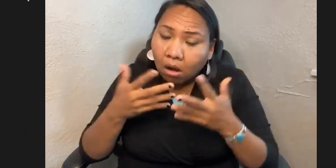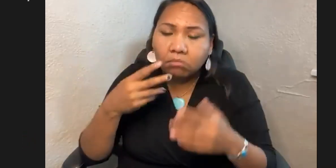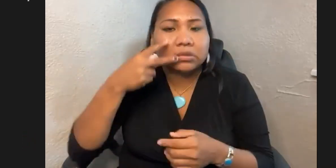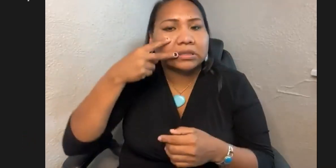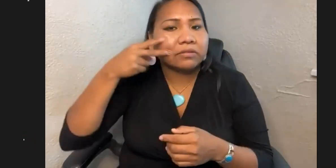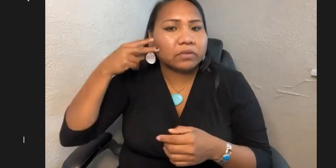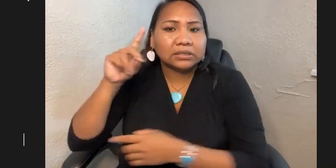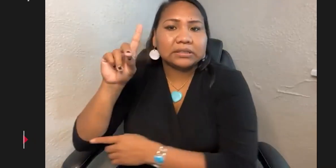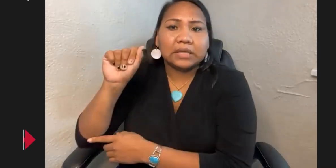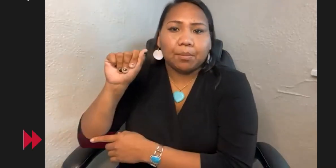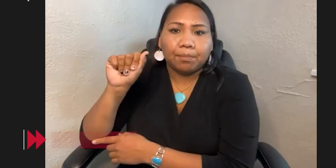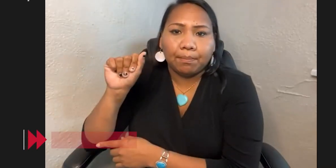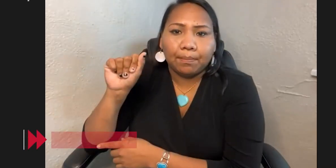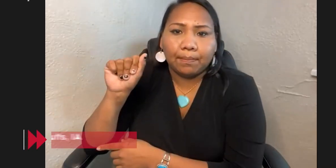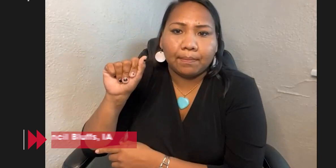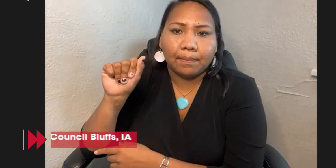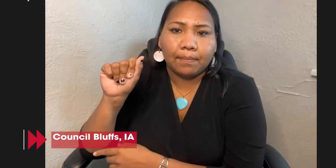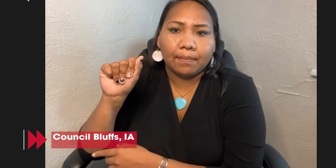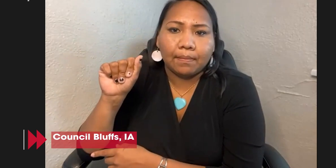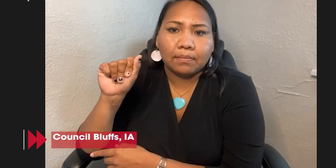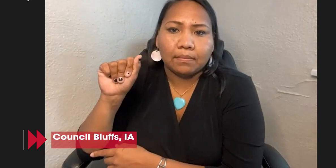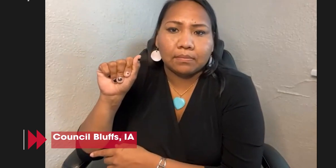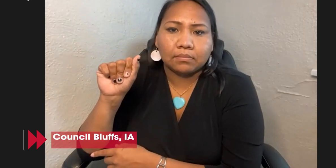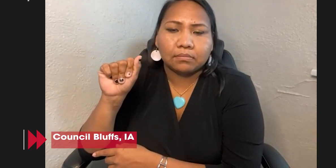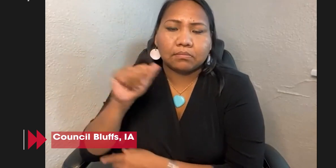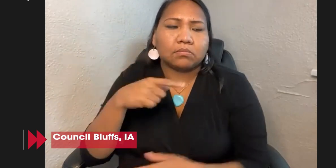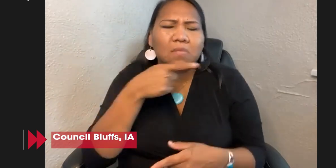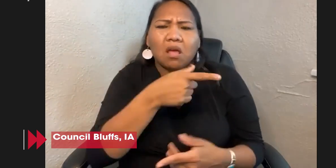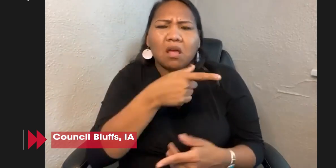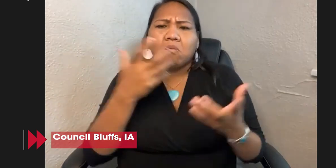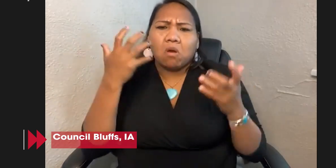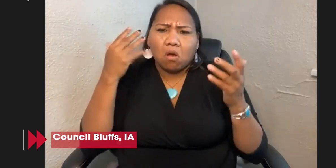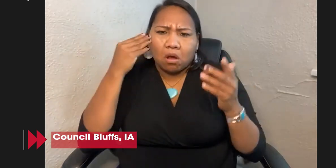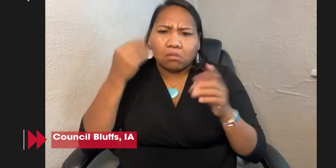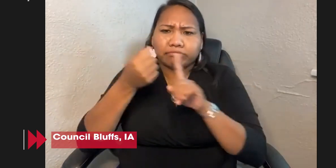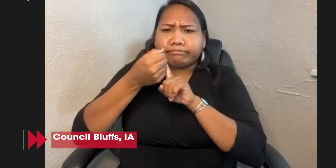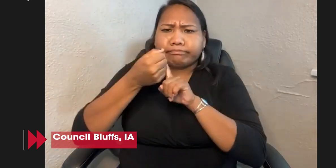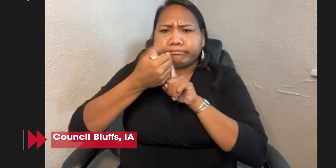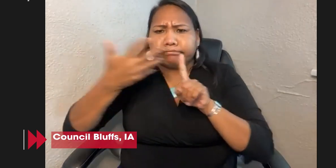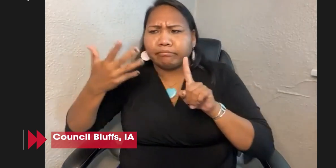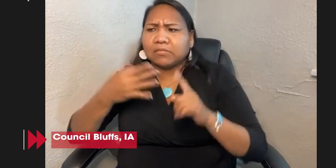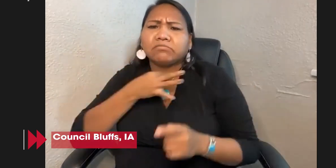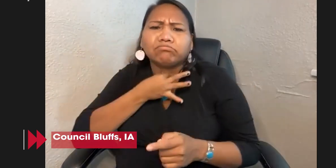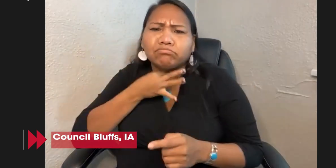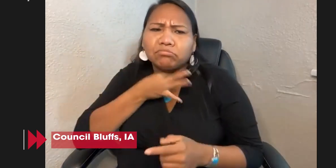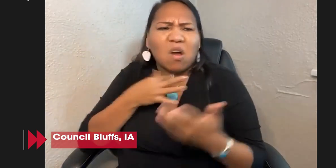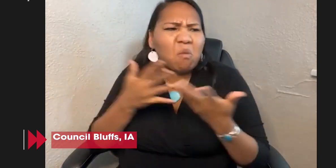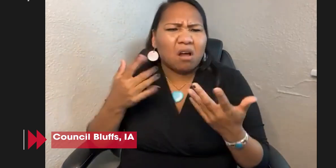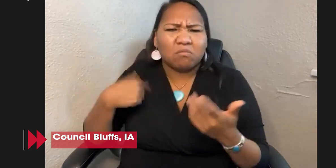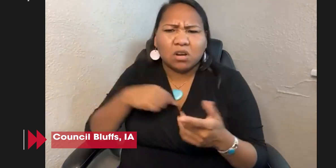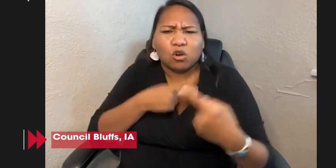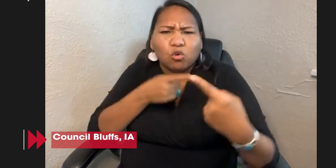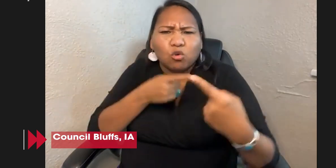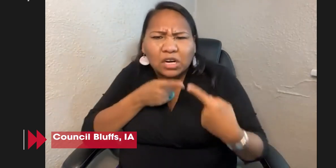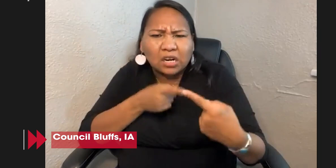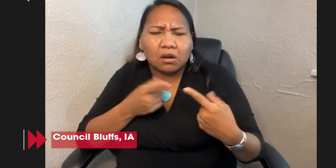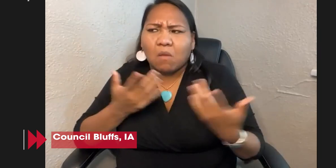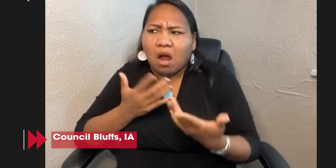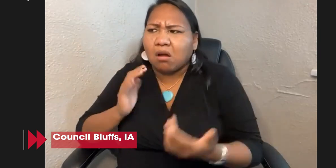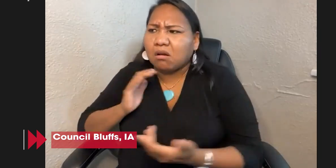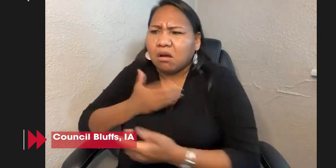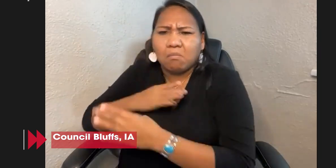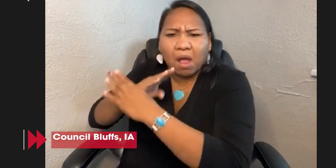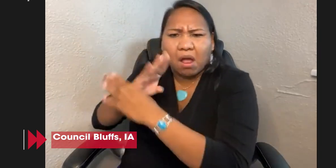And that is basically focused on Indigenous, excuse me, Native Americans with disabilities or the disabled Native American